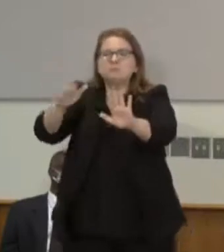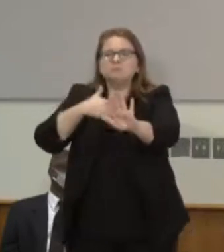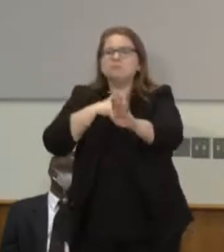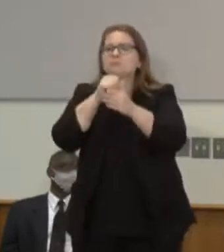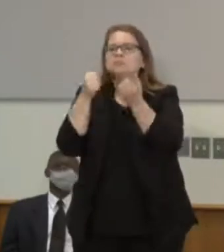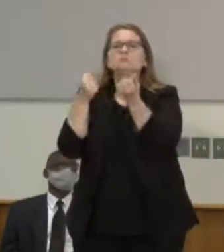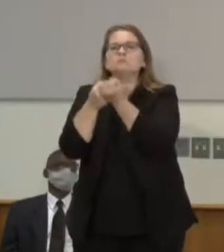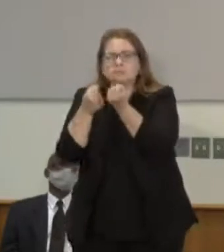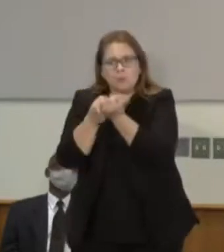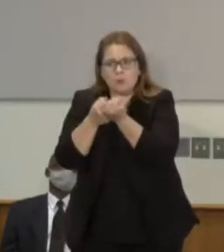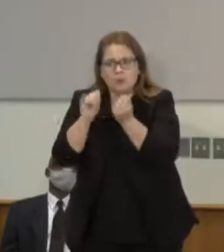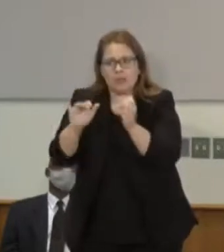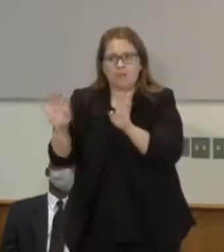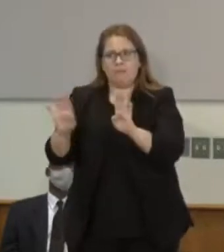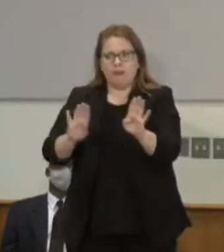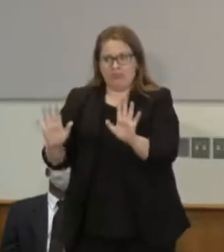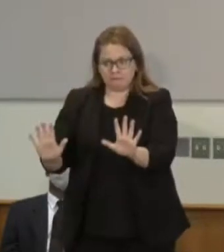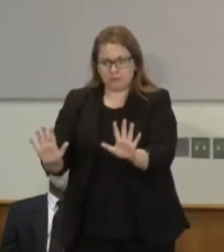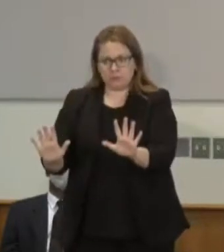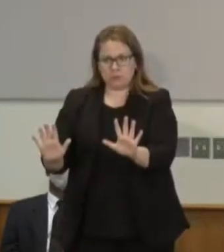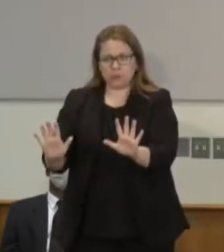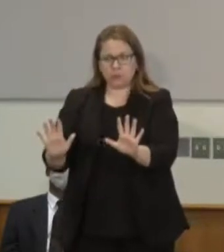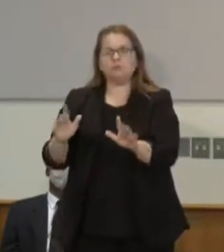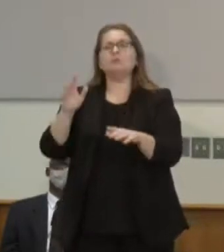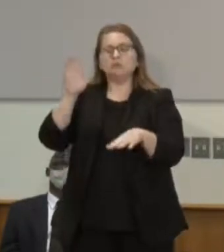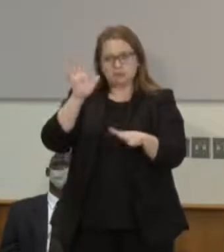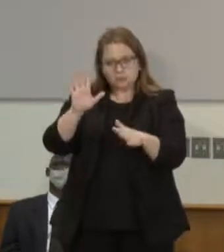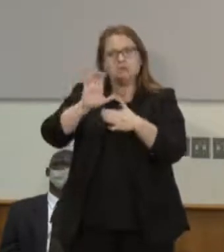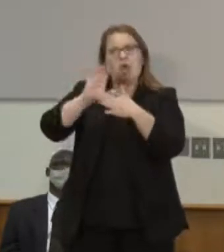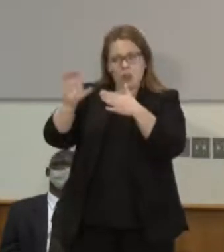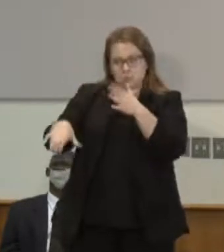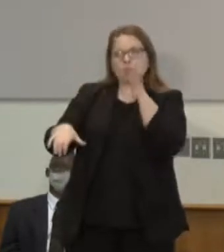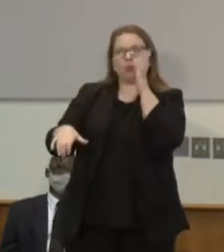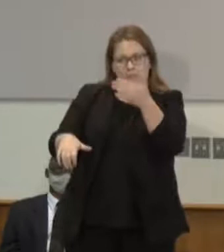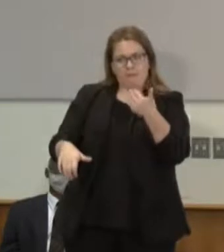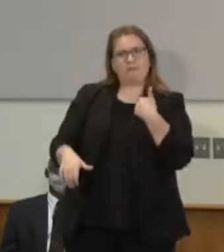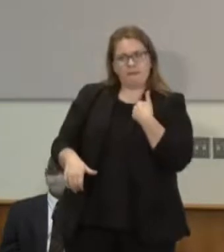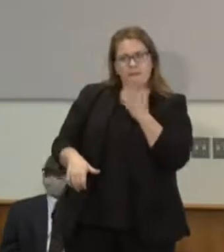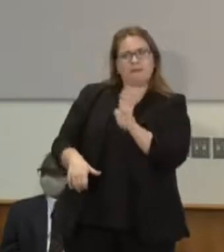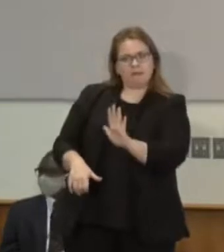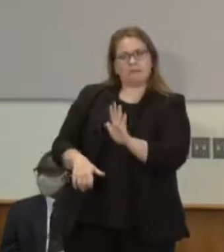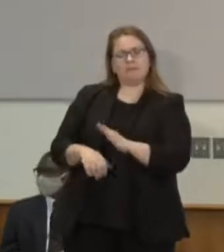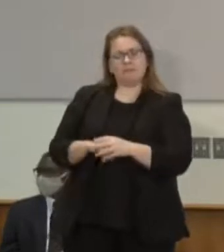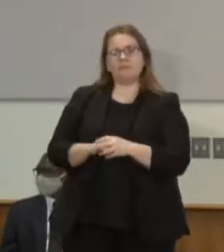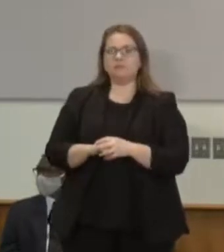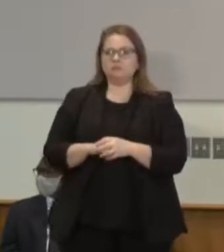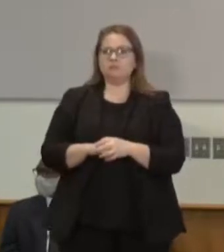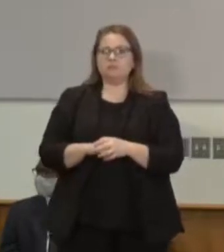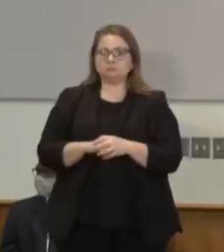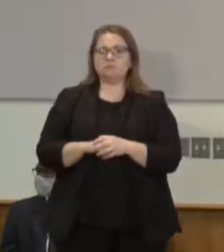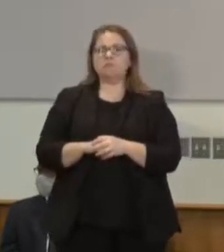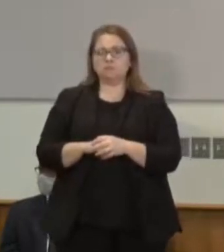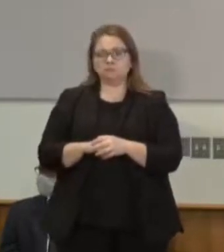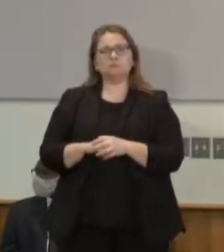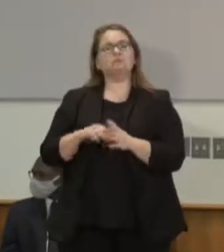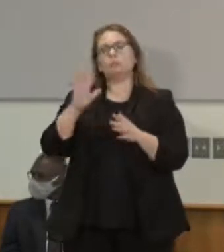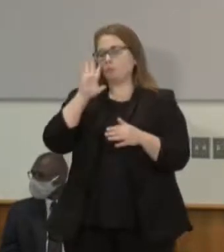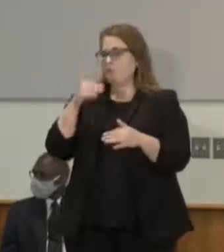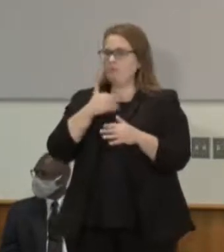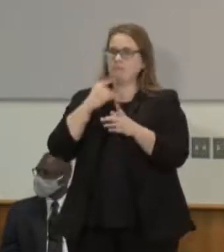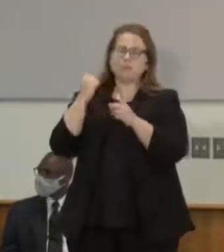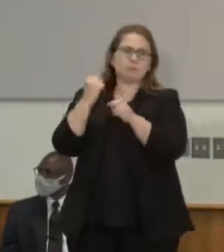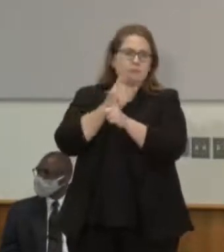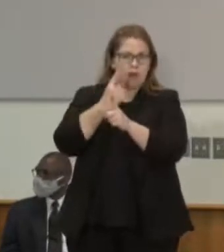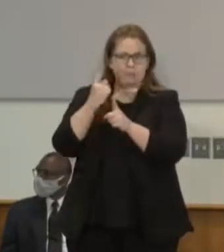consequences for it it was an act of civil disobedience that we need to make sure people feel that there is a proper outlet to